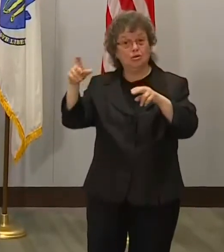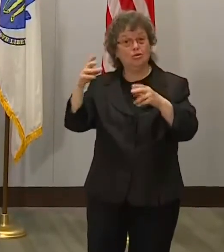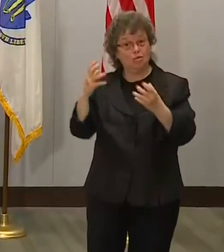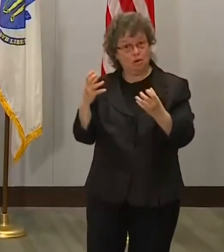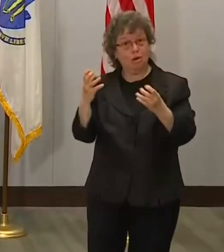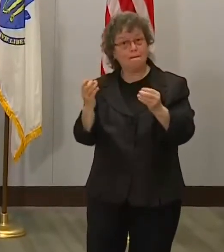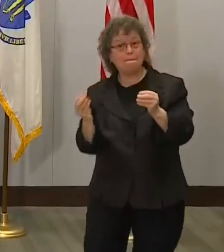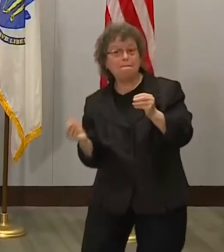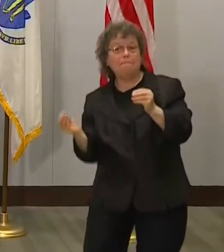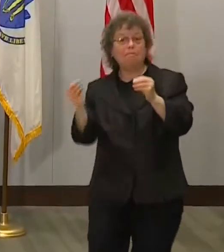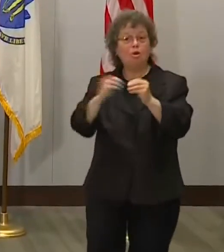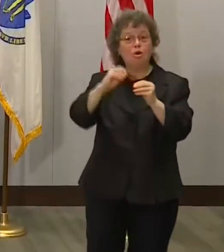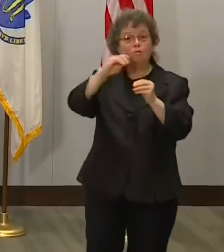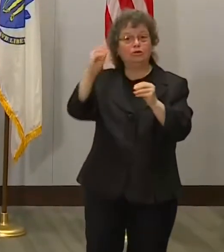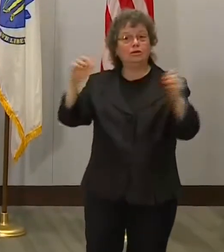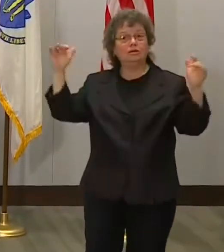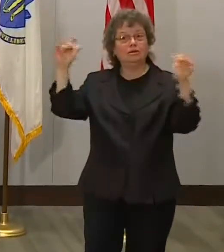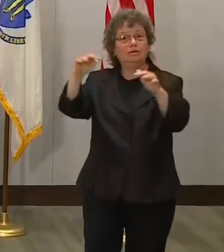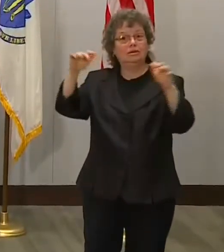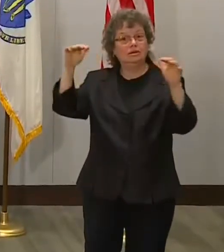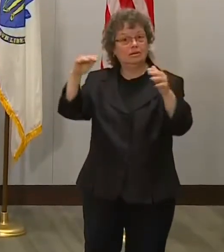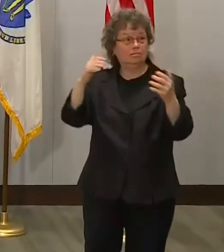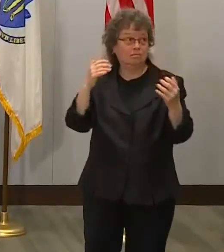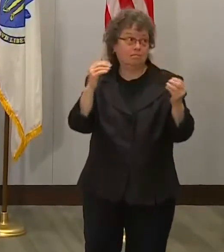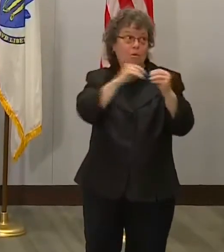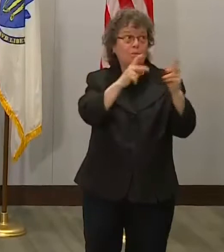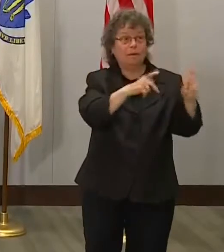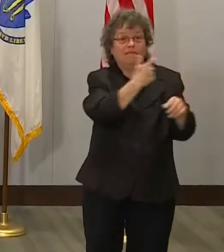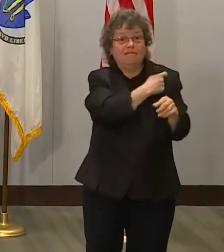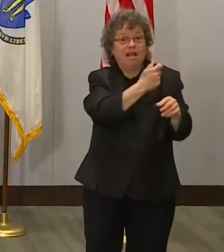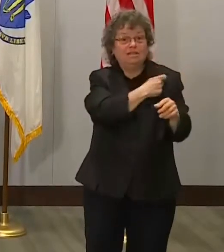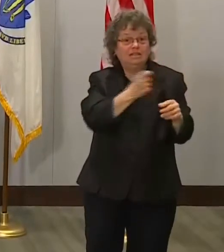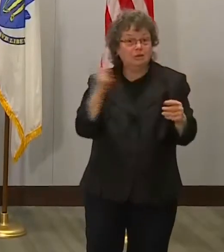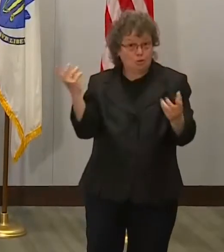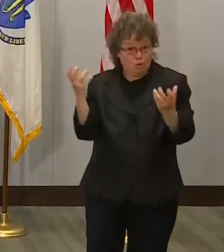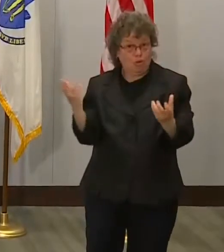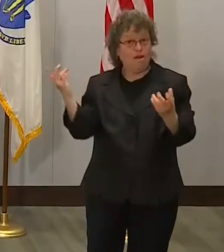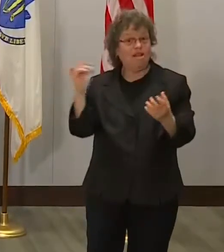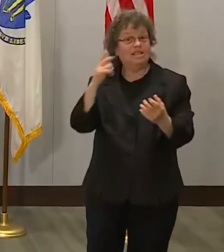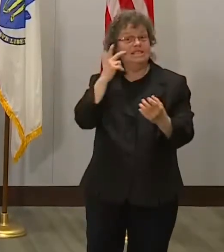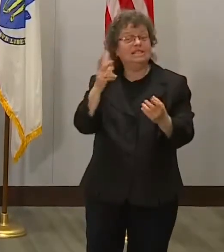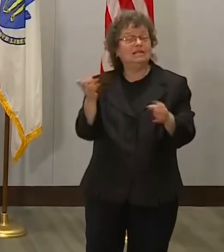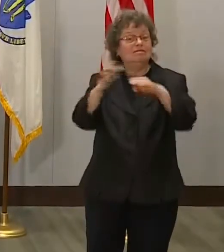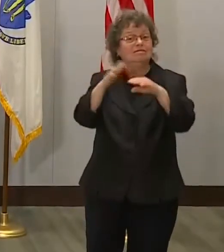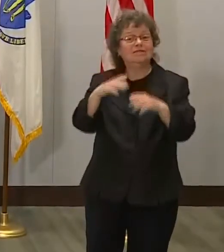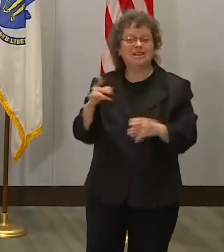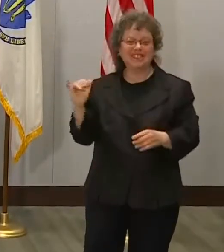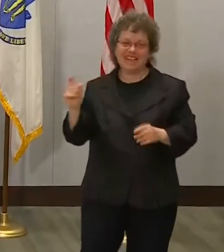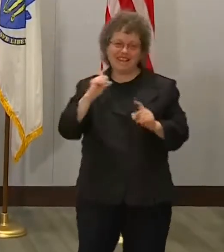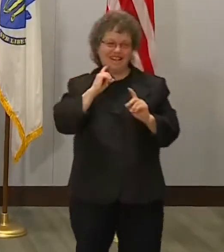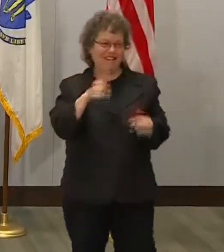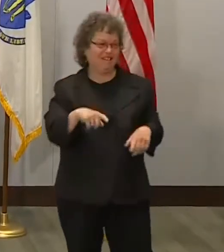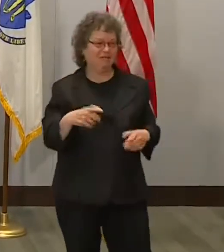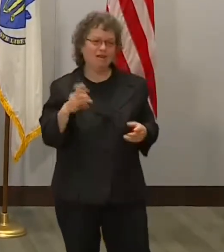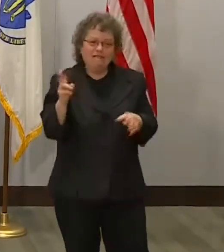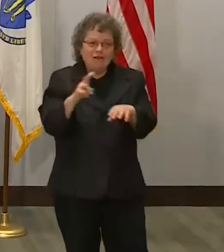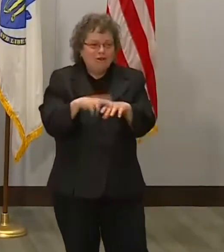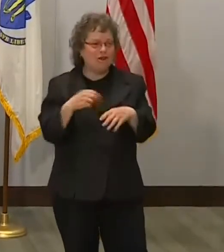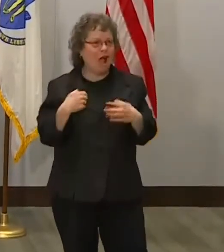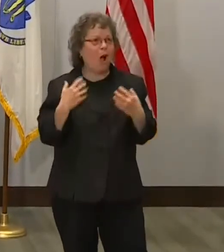a safe environment if you want to make a pitch? Yeah, that's the easiest question I'll get all day. Of course the answer is yes,